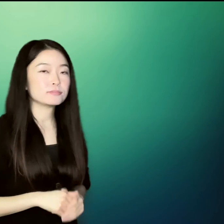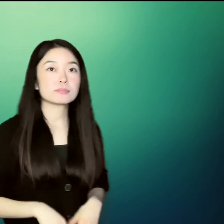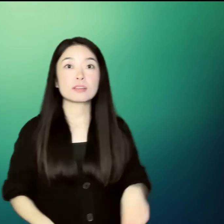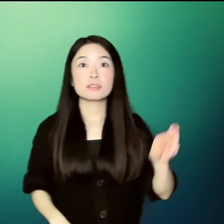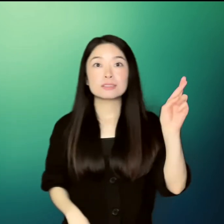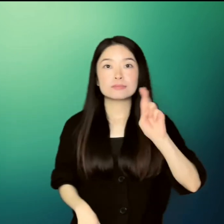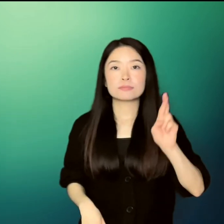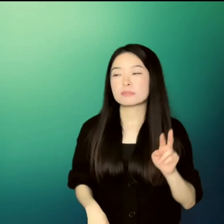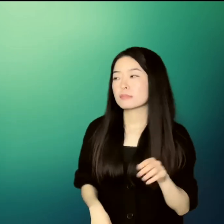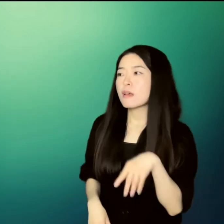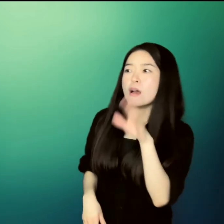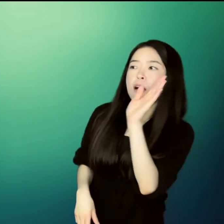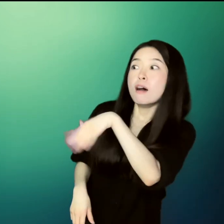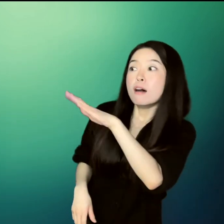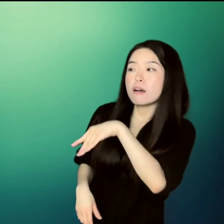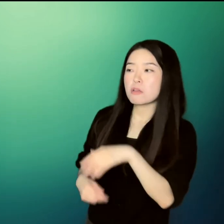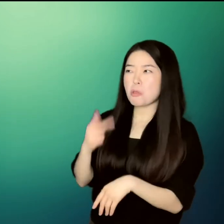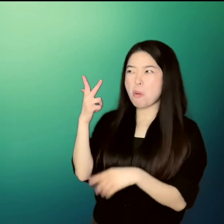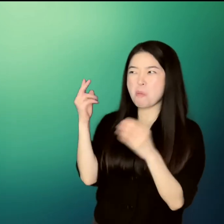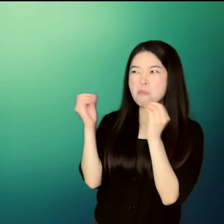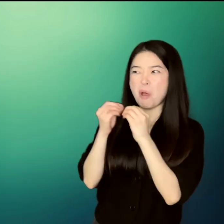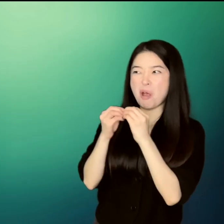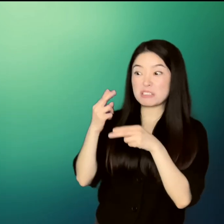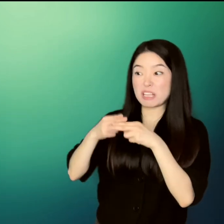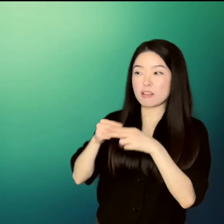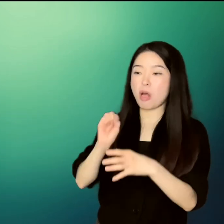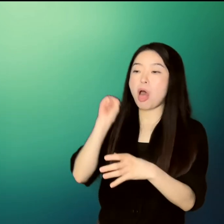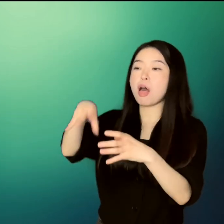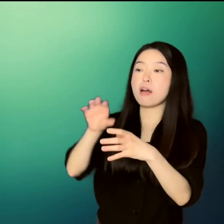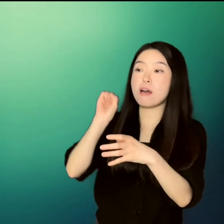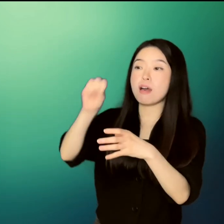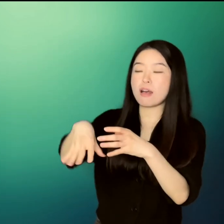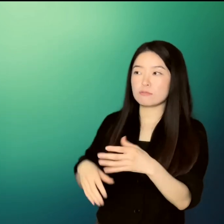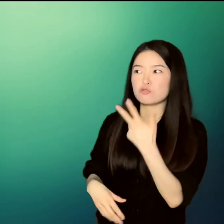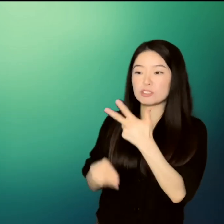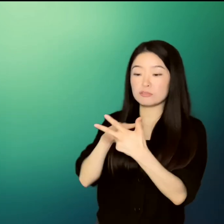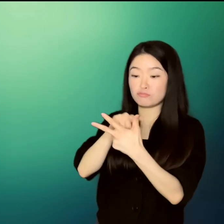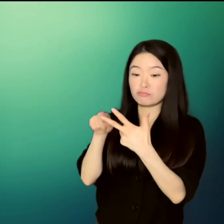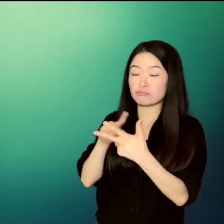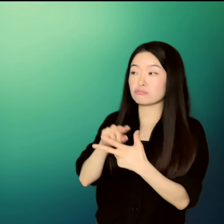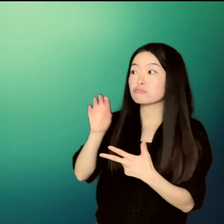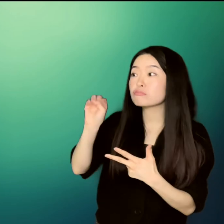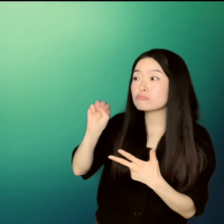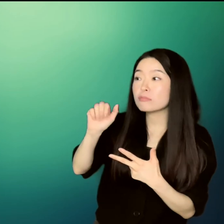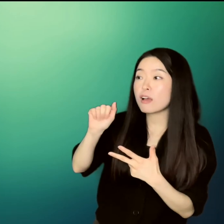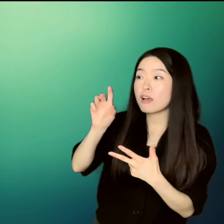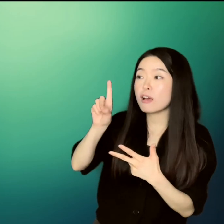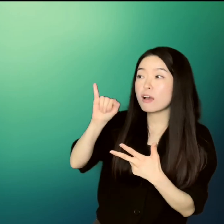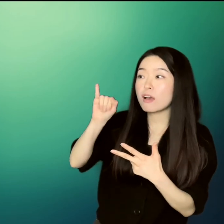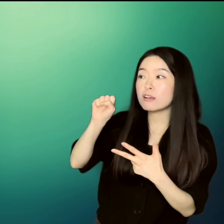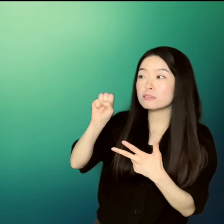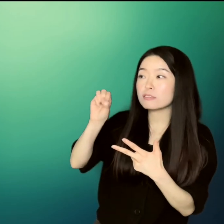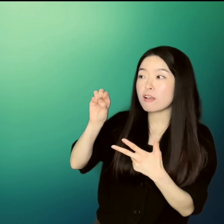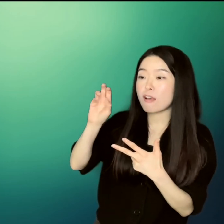I put in three more, said Ralph. Madison, Park,